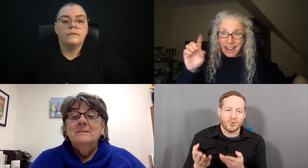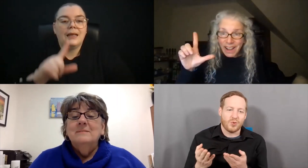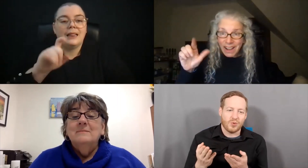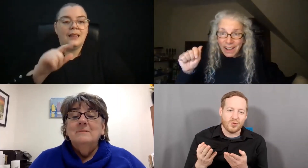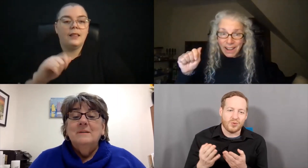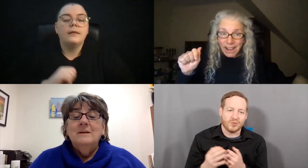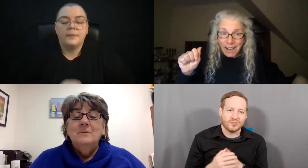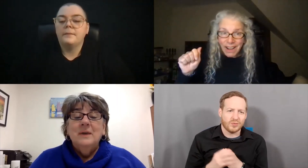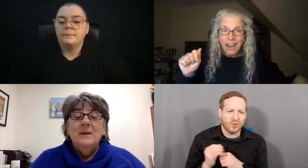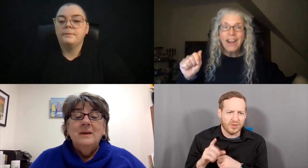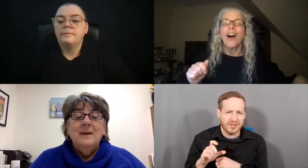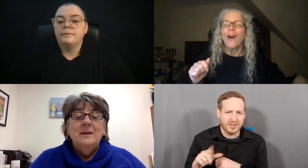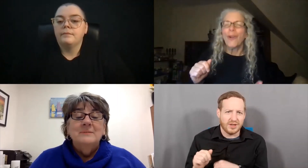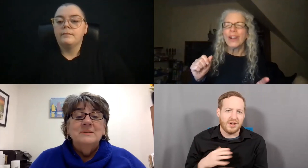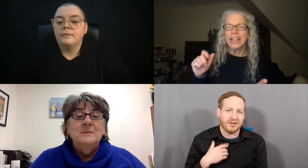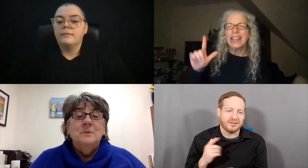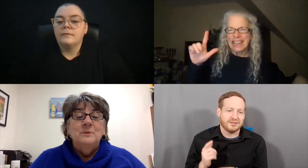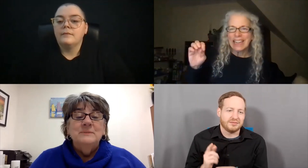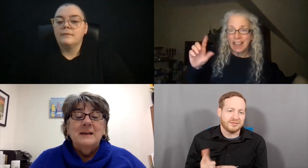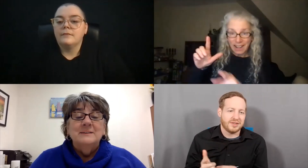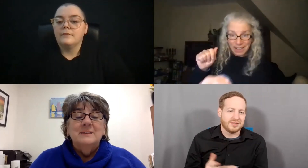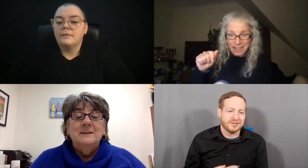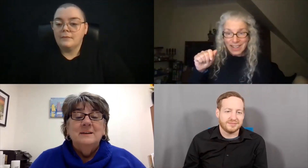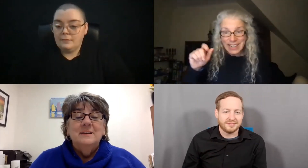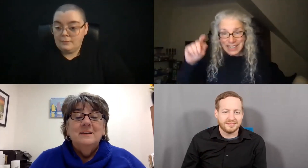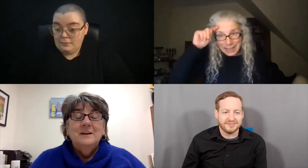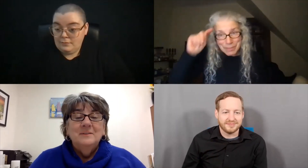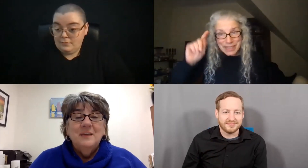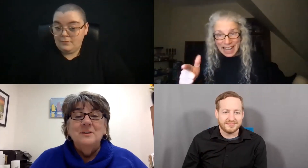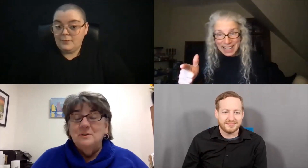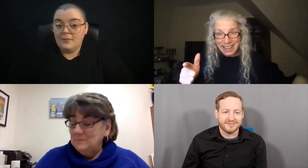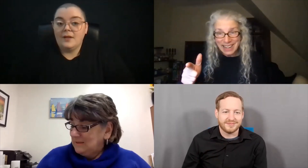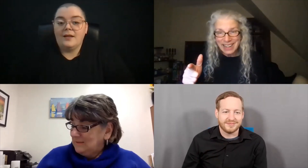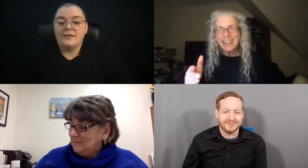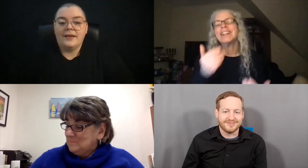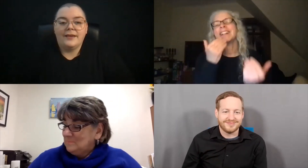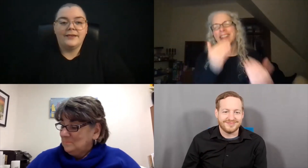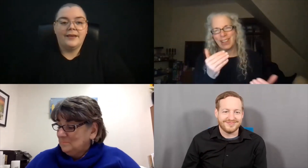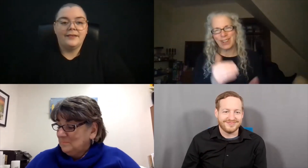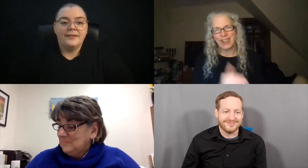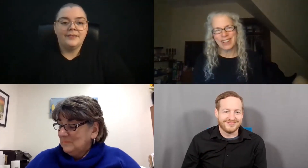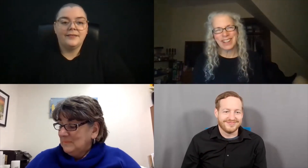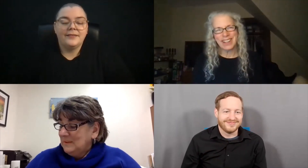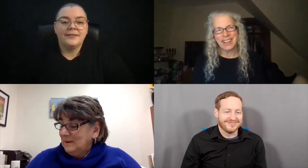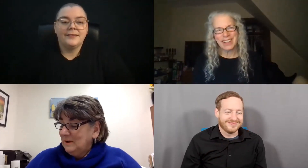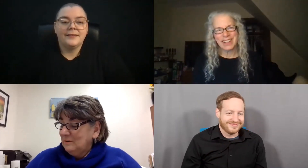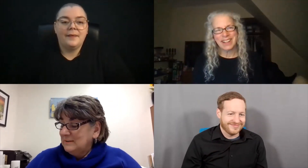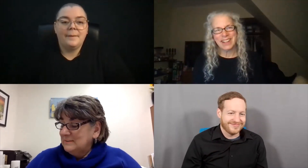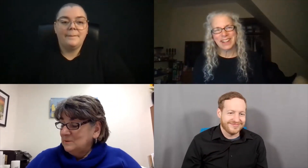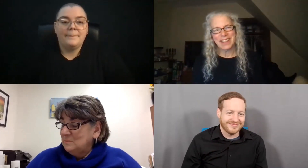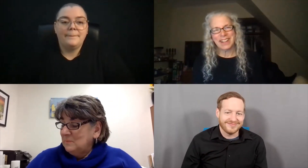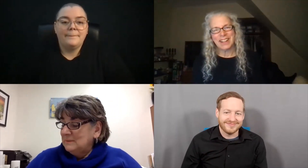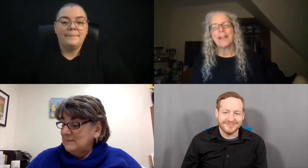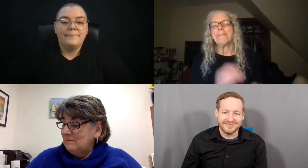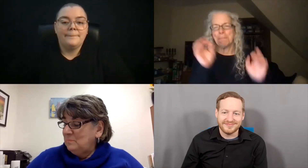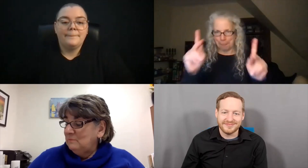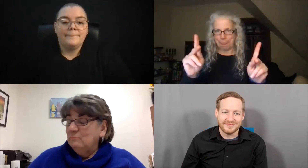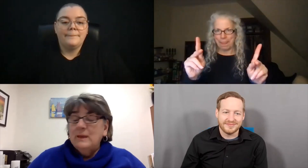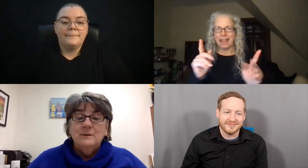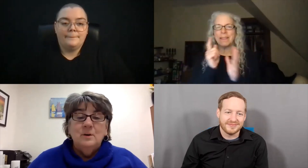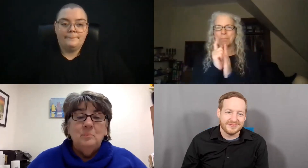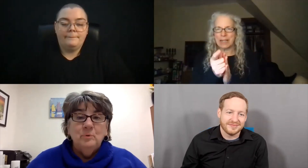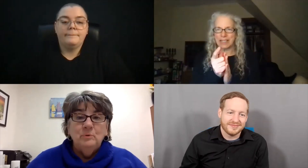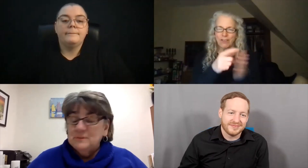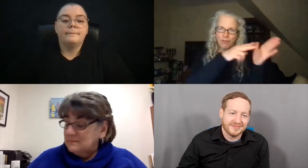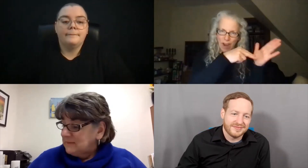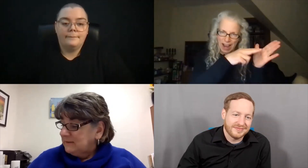Yes. Okay. And Tim, are you seconding. Thank you. I'll second. Yes. All right. So the minutes have been